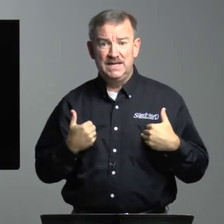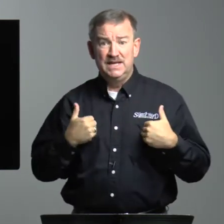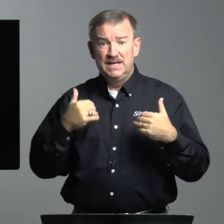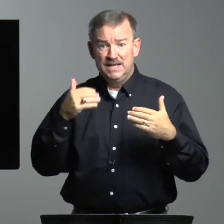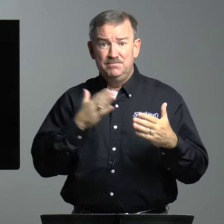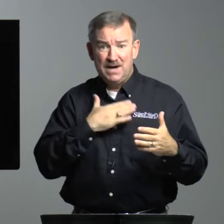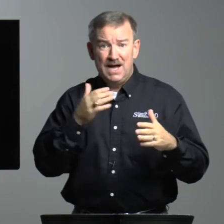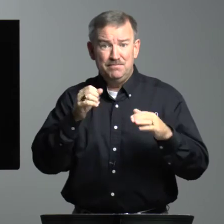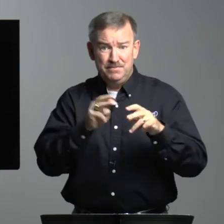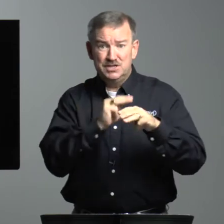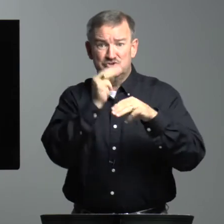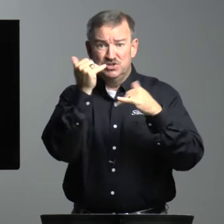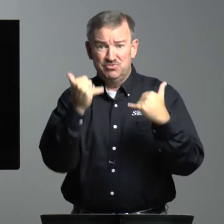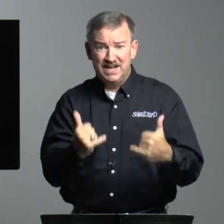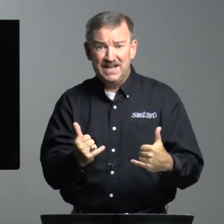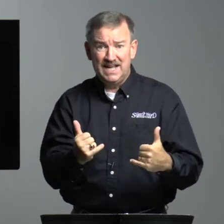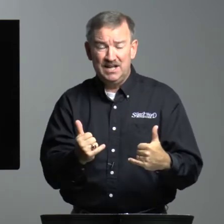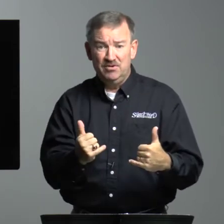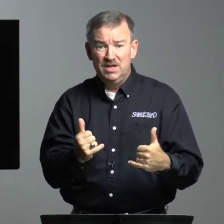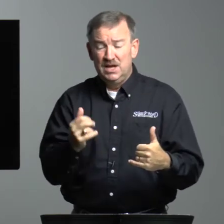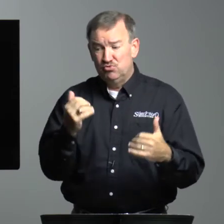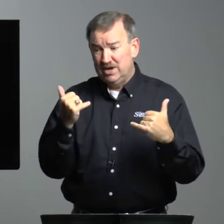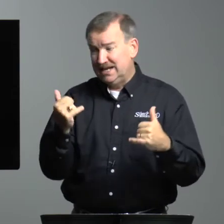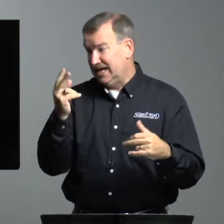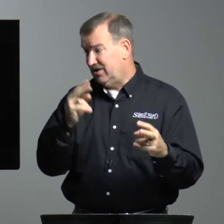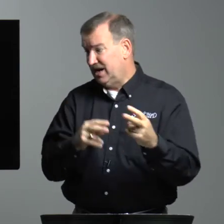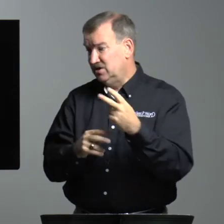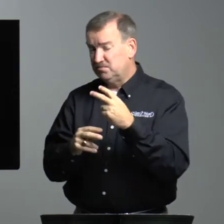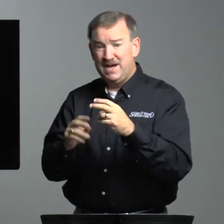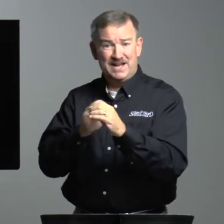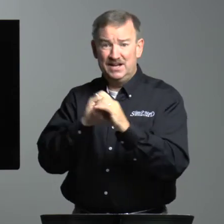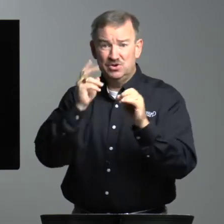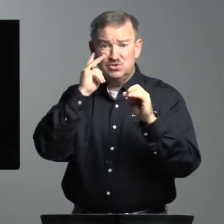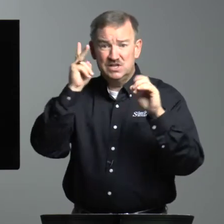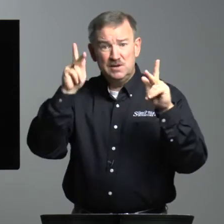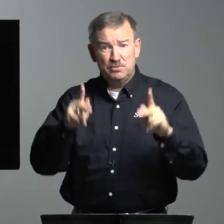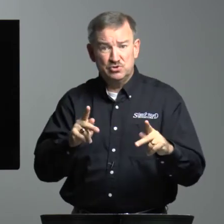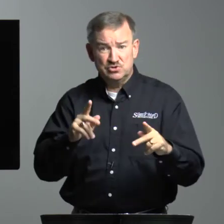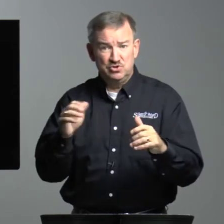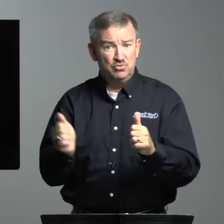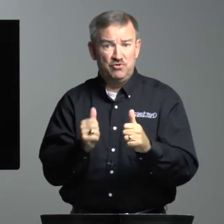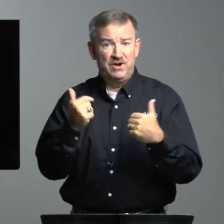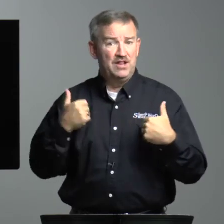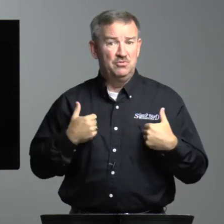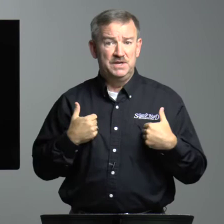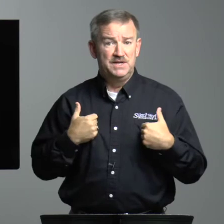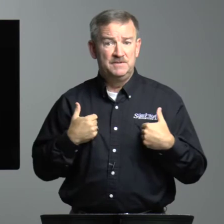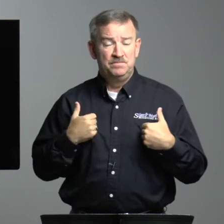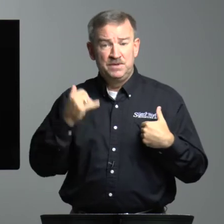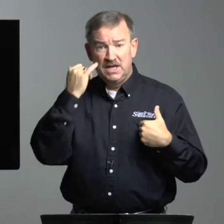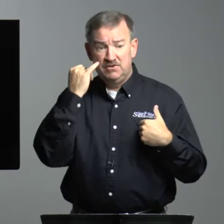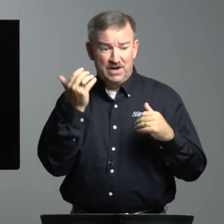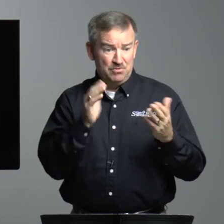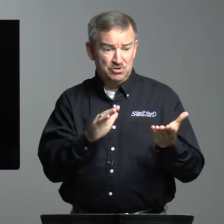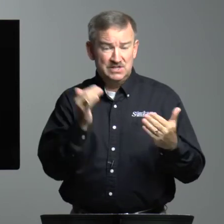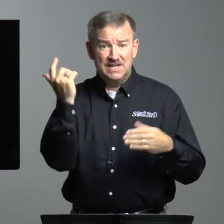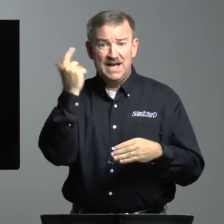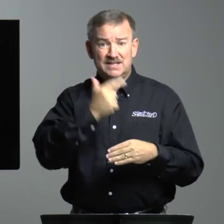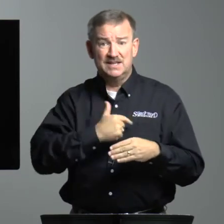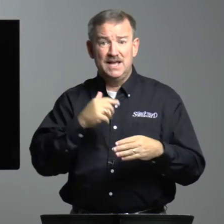in my ministry right now. Right now, I look back. I don't see a person who will follow me. If I were to die today,